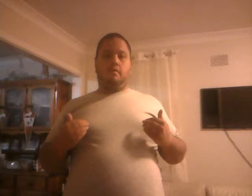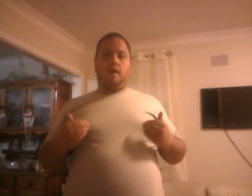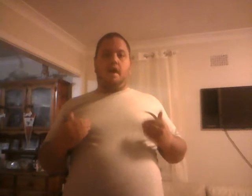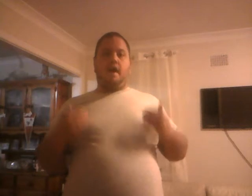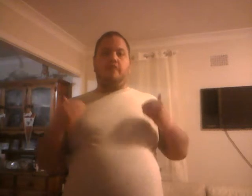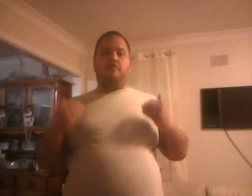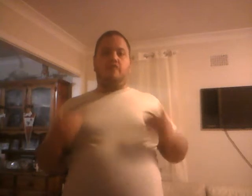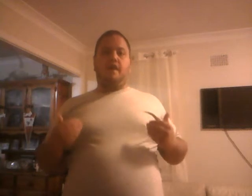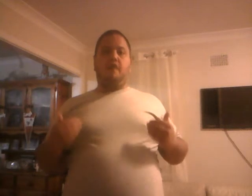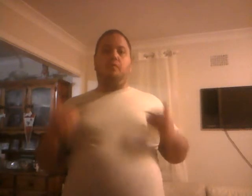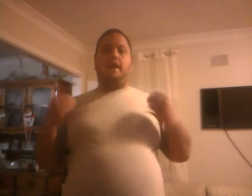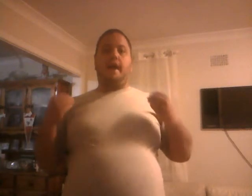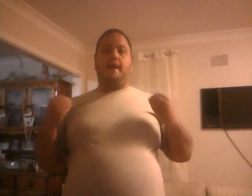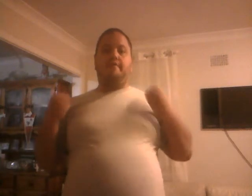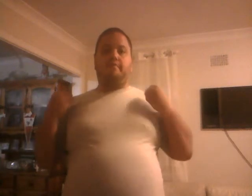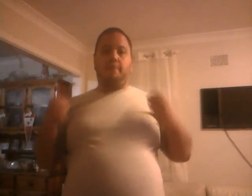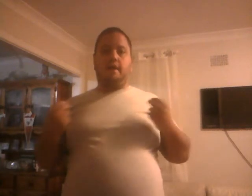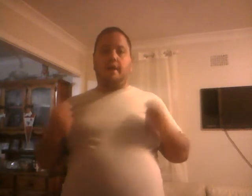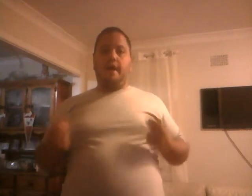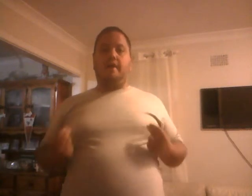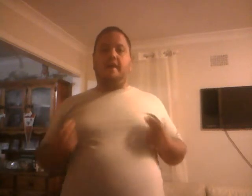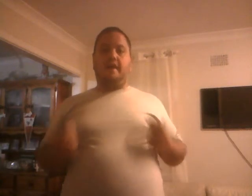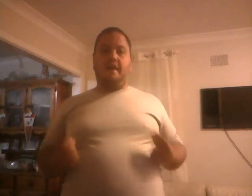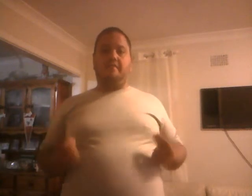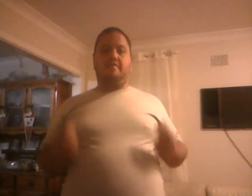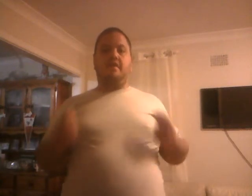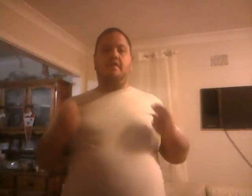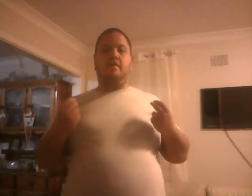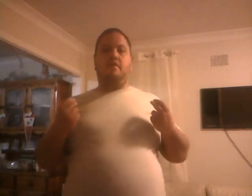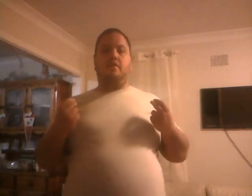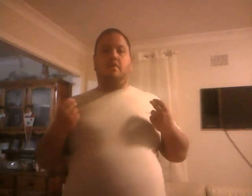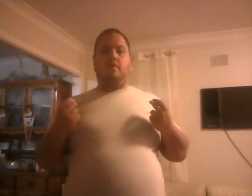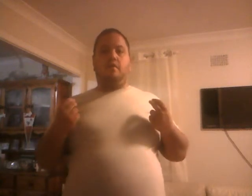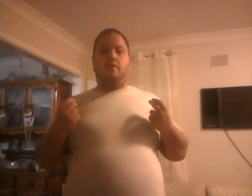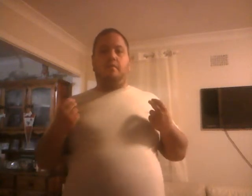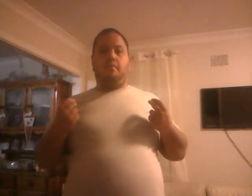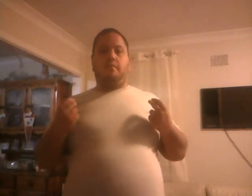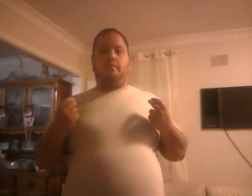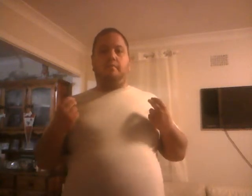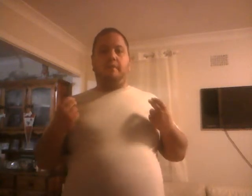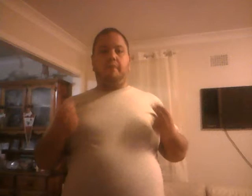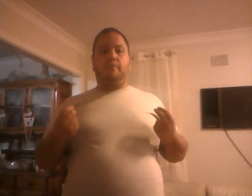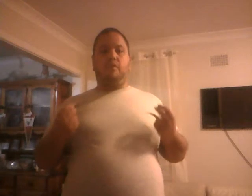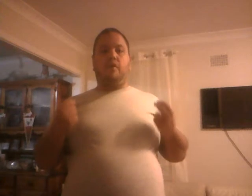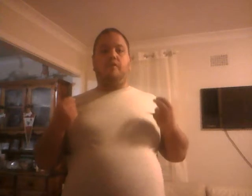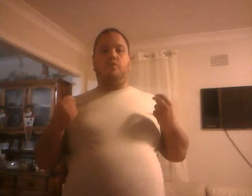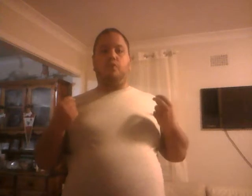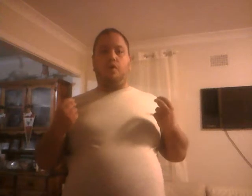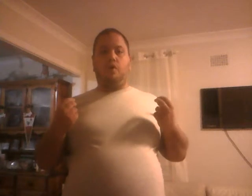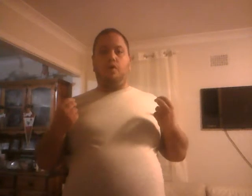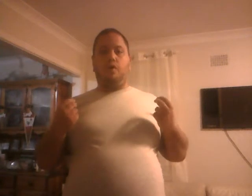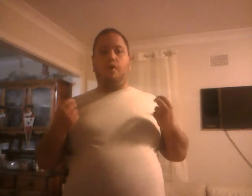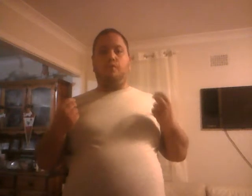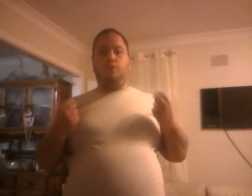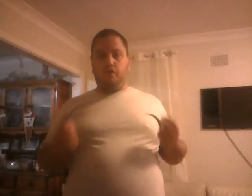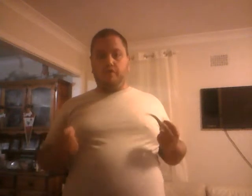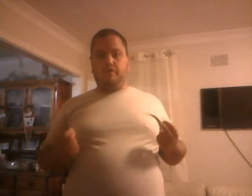In Australia, we can speak out against people of, who are rulers.